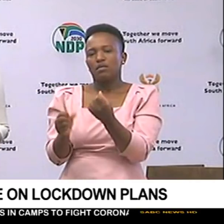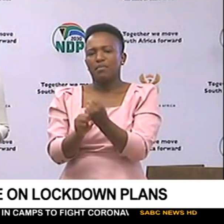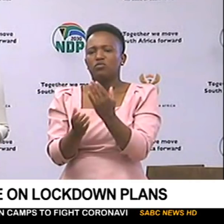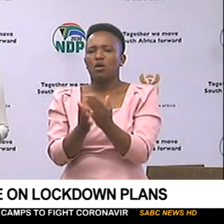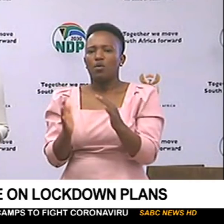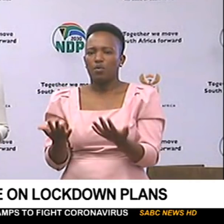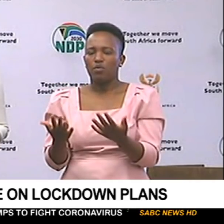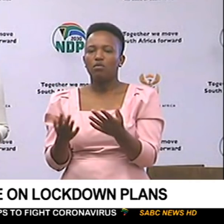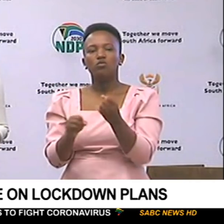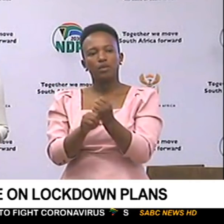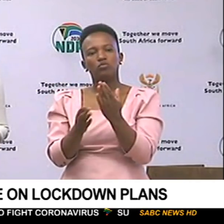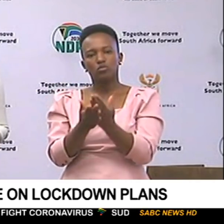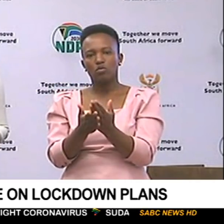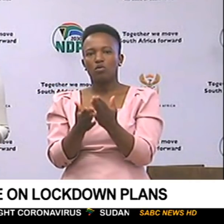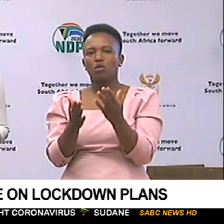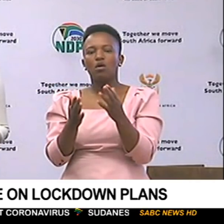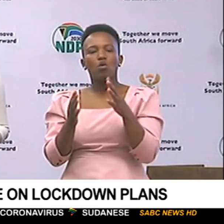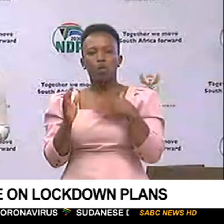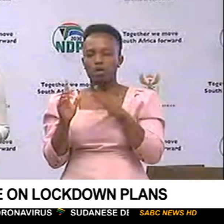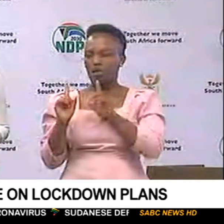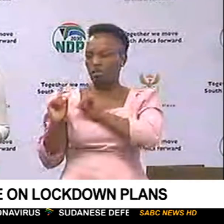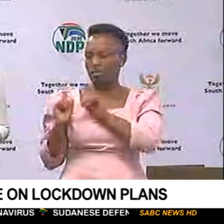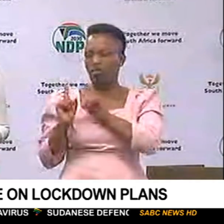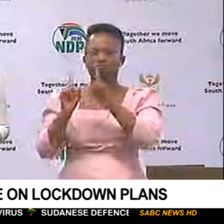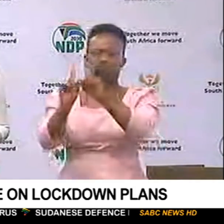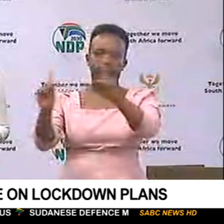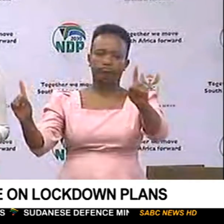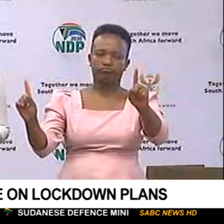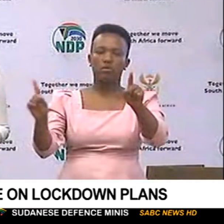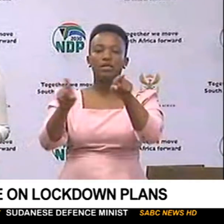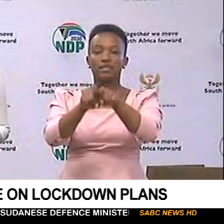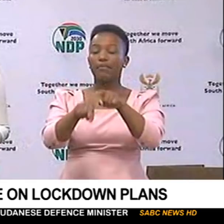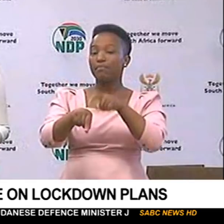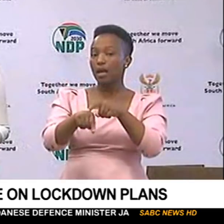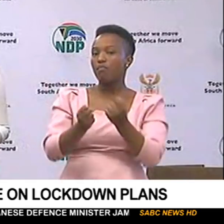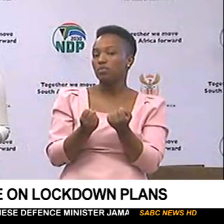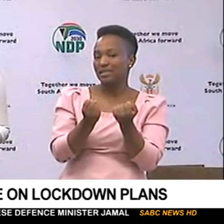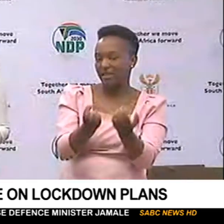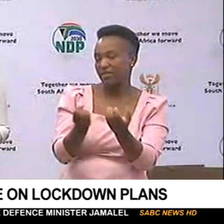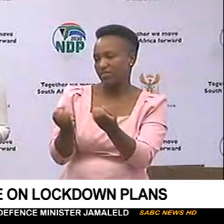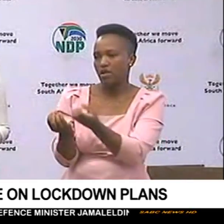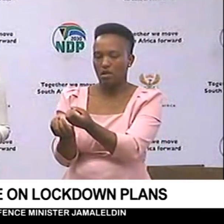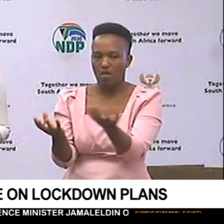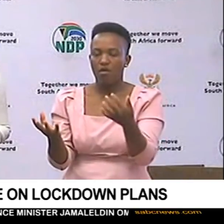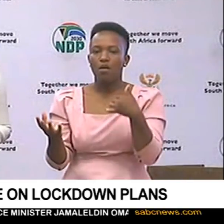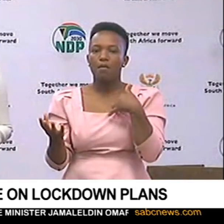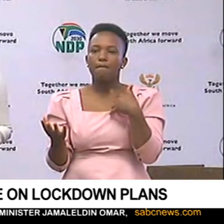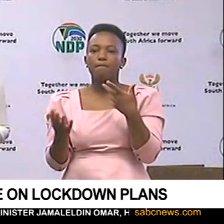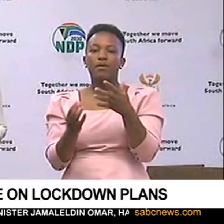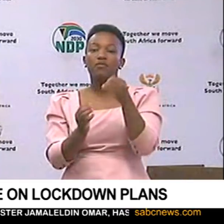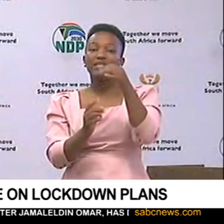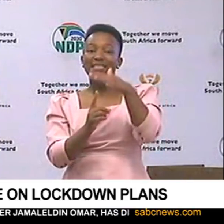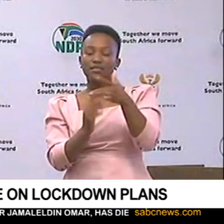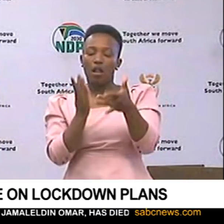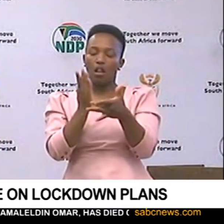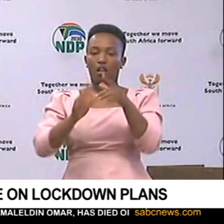sure that we stay away from each other but be able to render the service and, therefore, inclusion of digital